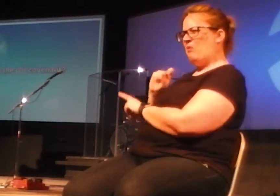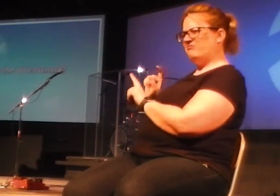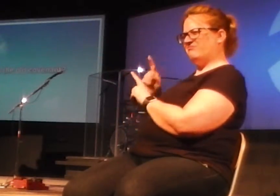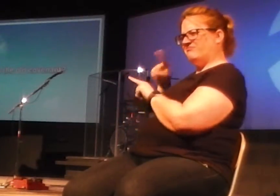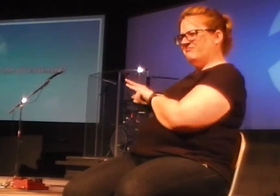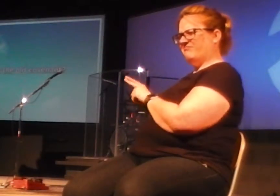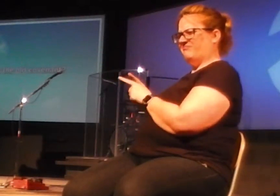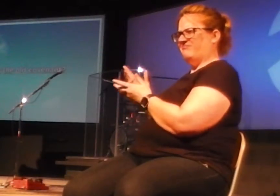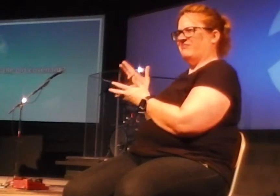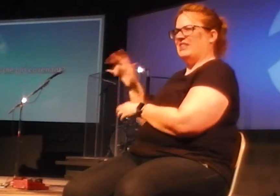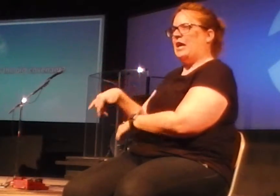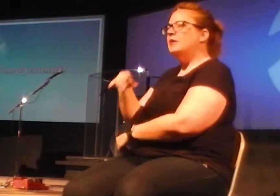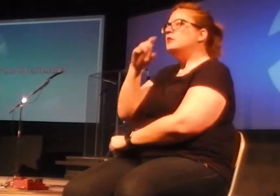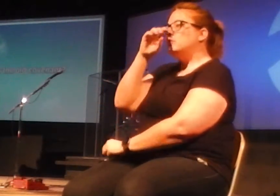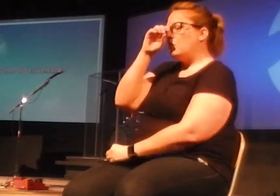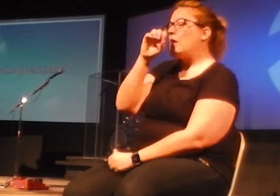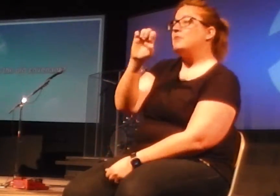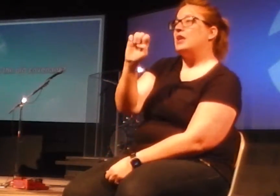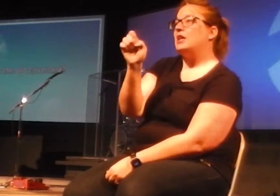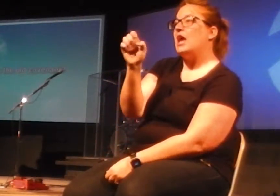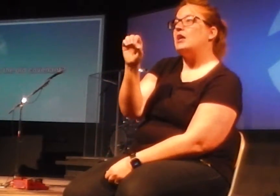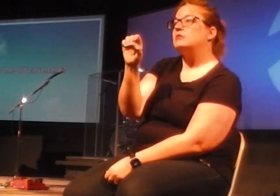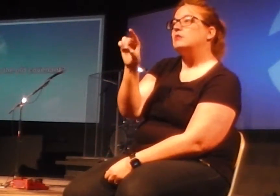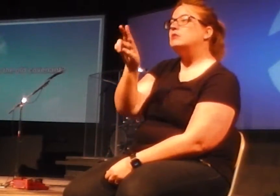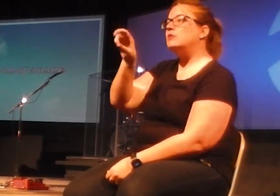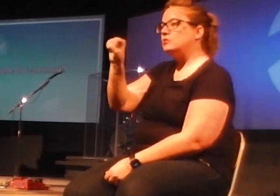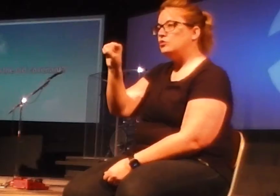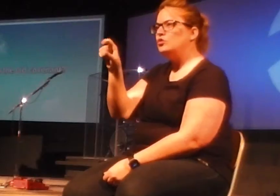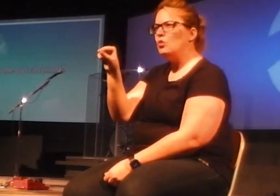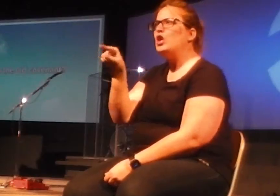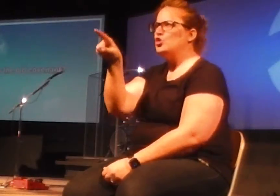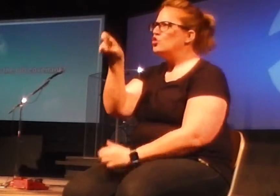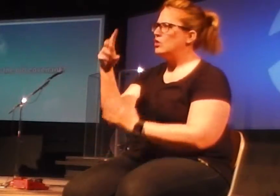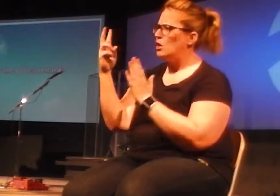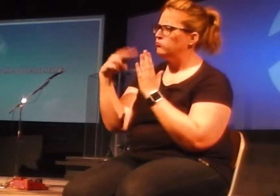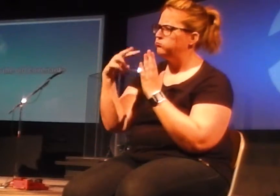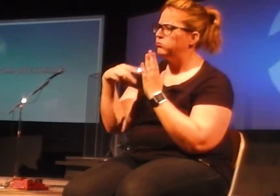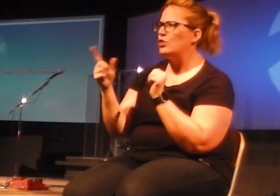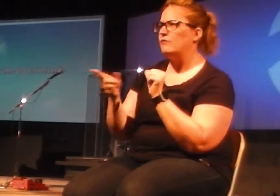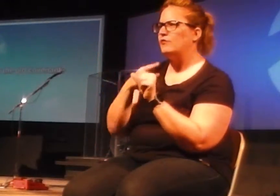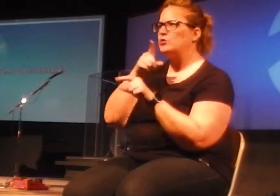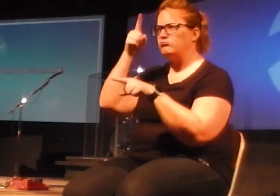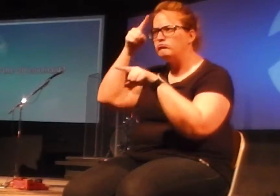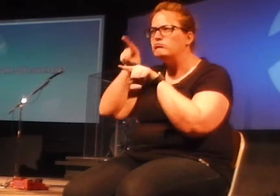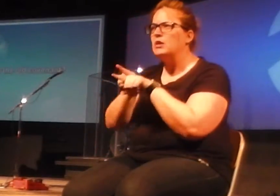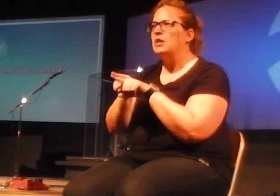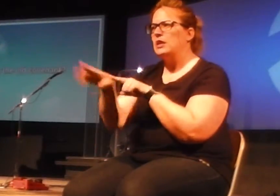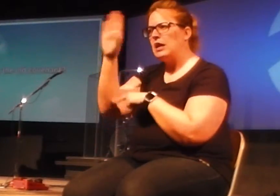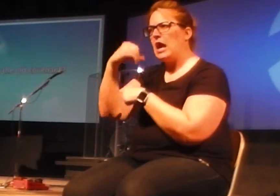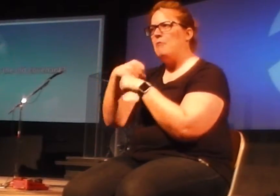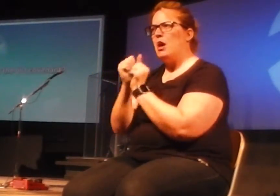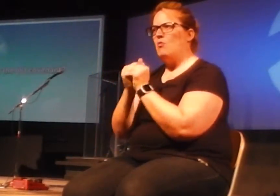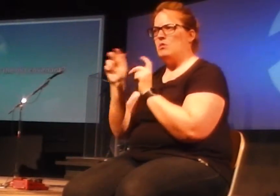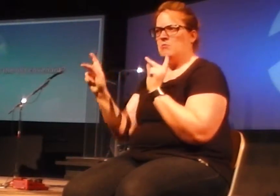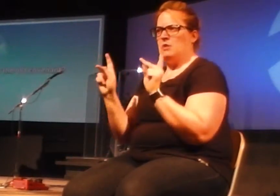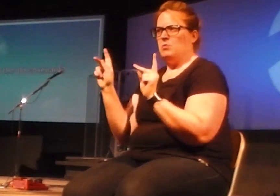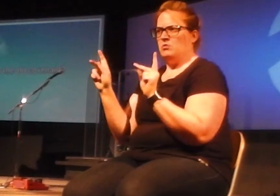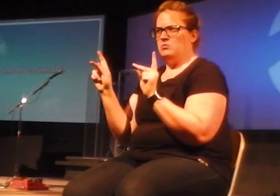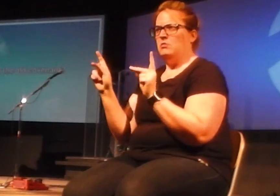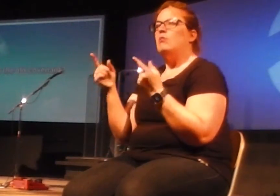In Exodus 20, in the Bible, you can read about the first covenant that God made with his people. What happens is God